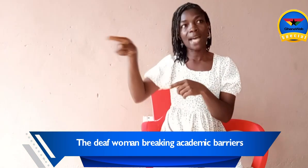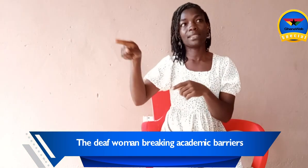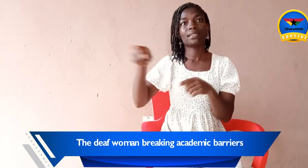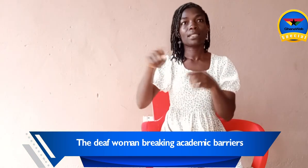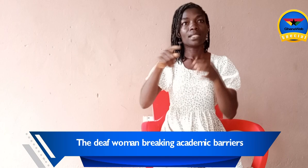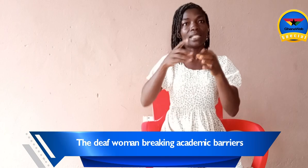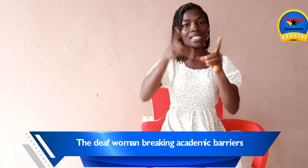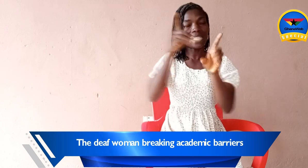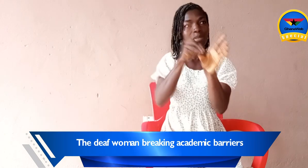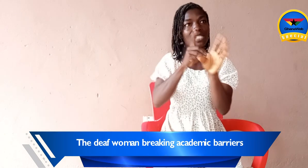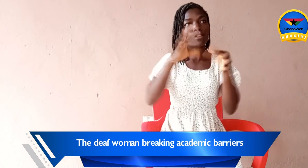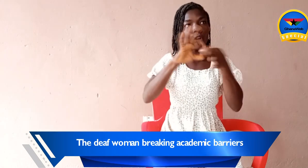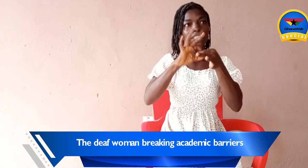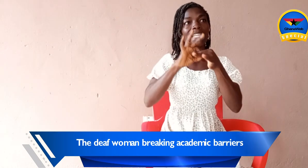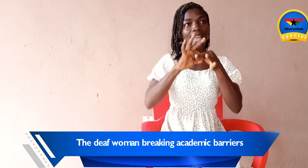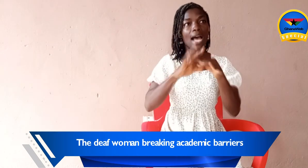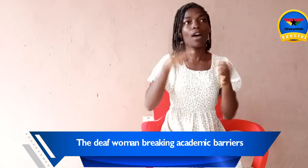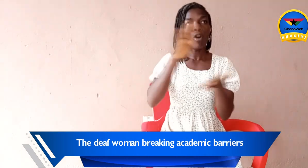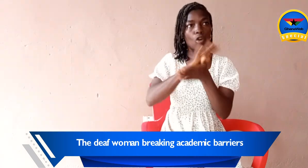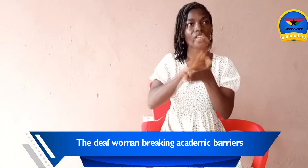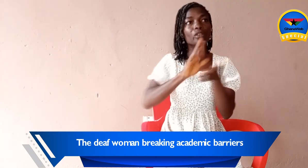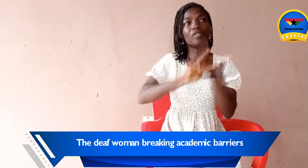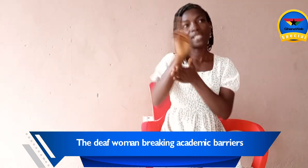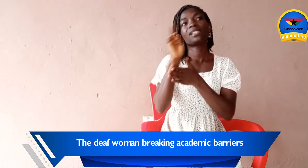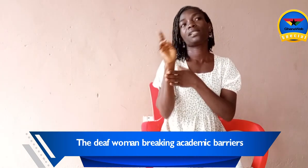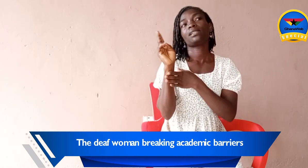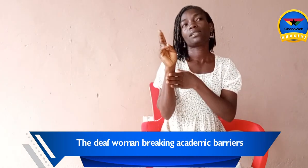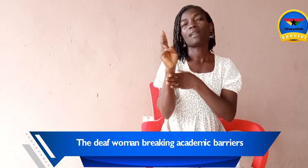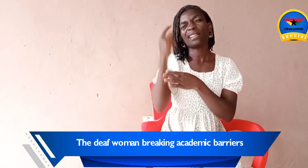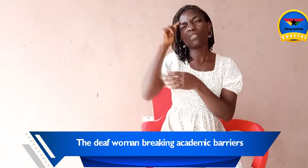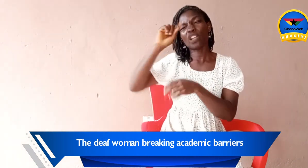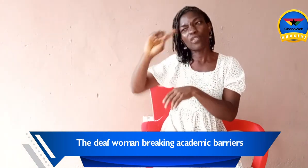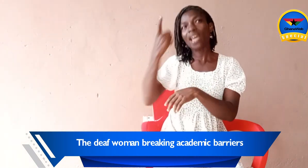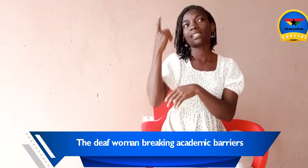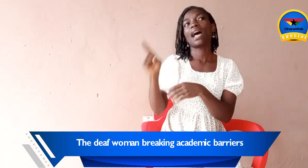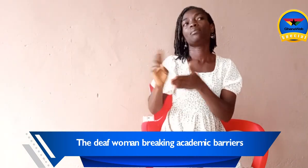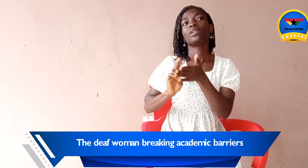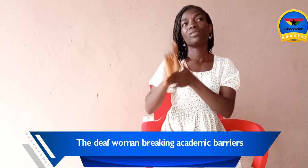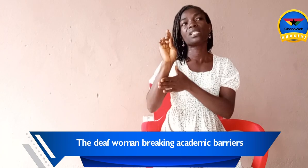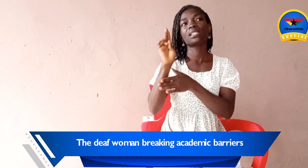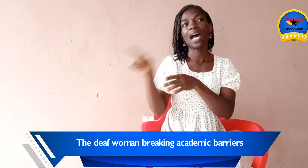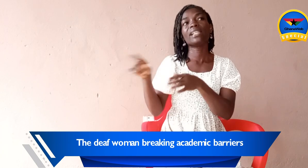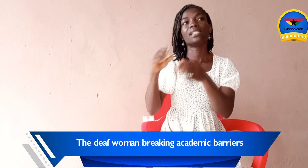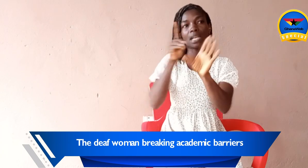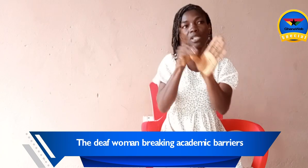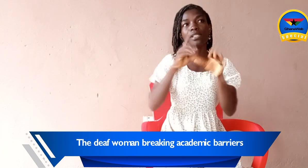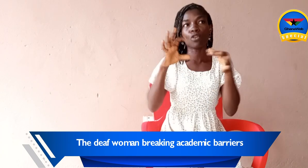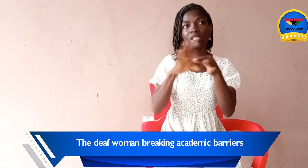the disability coordinator of the university. I think for the first time, the university had a disability coordinator